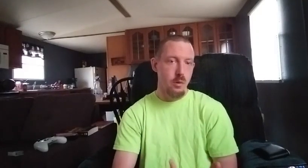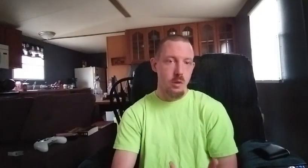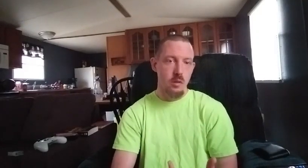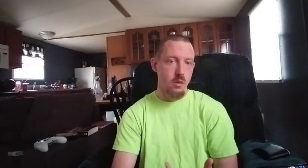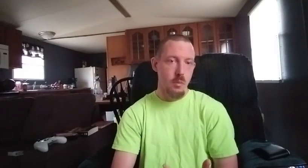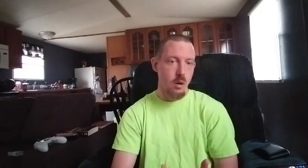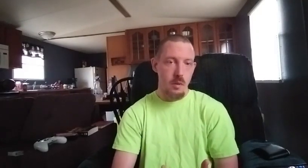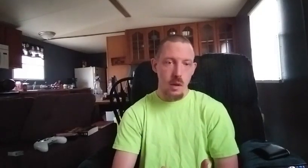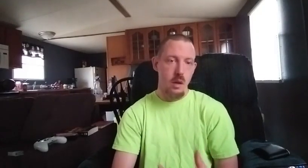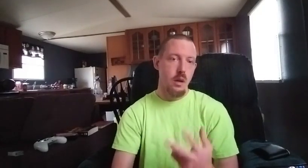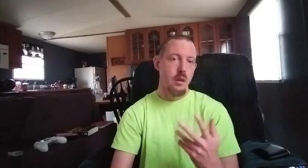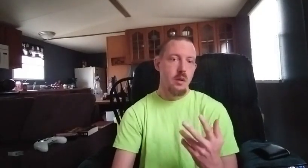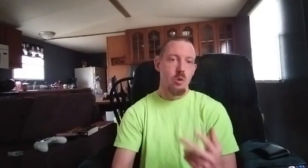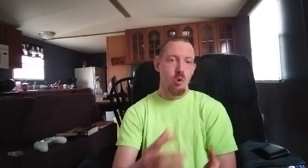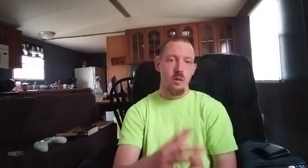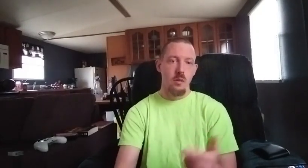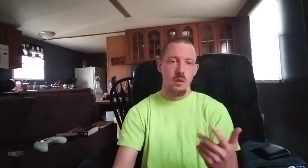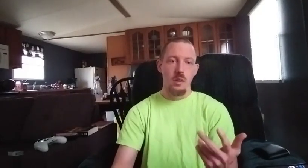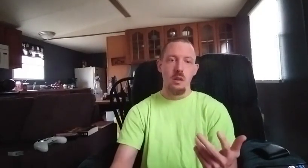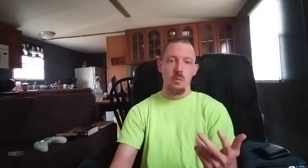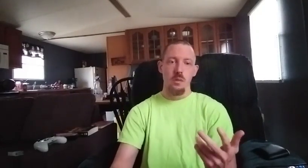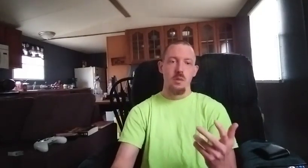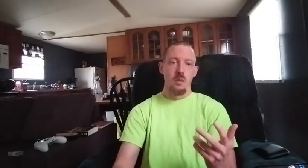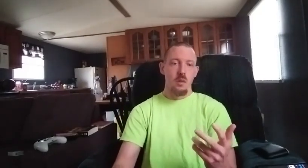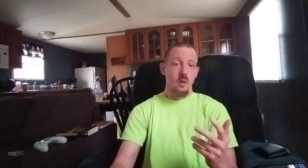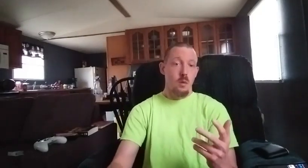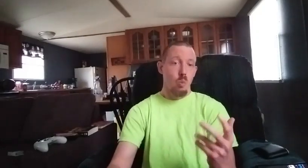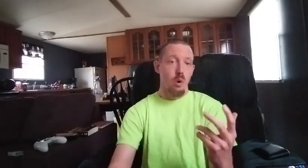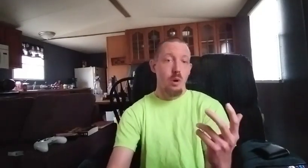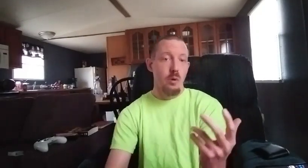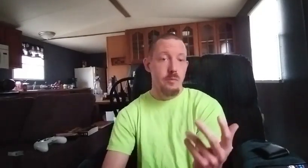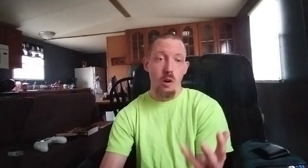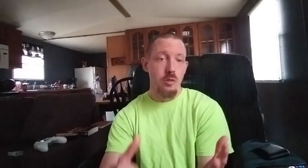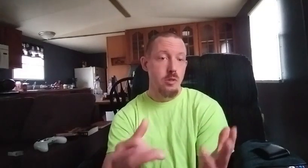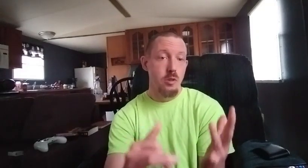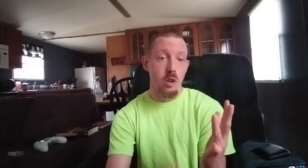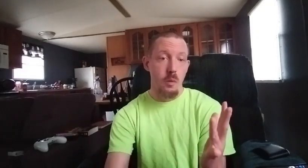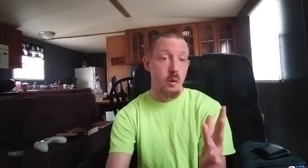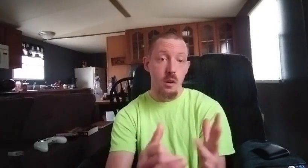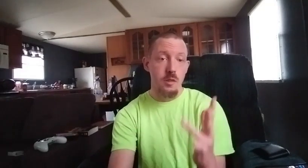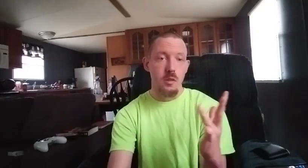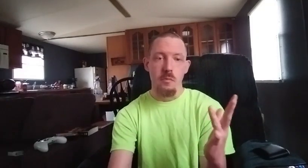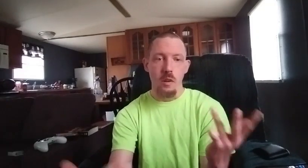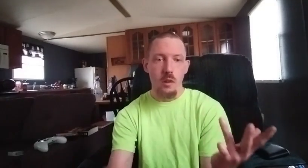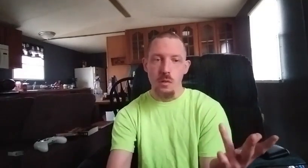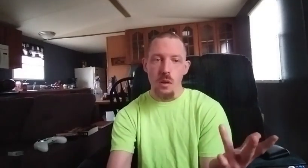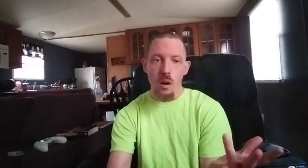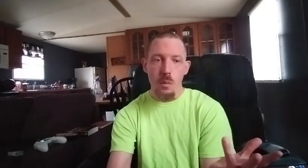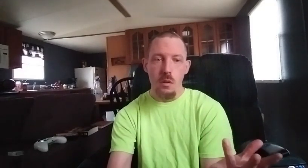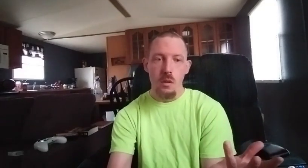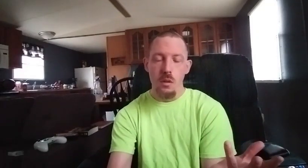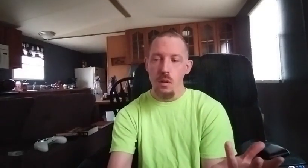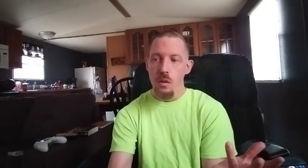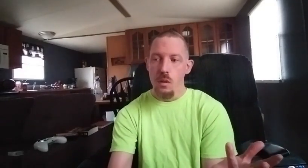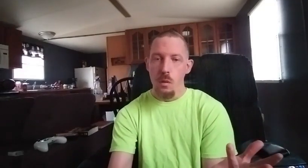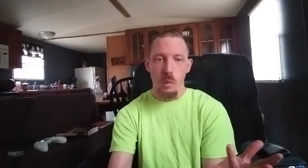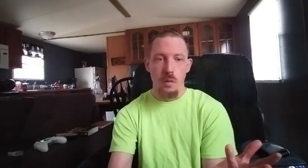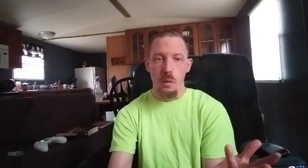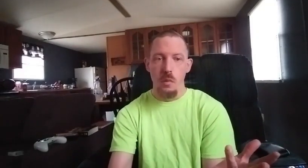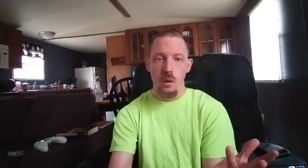the wing of your mom and dad whoever you're staying with well first you gotta progress and find a job make that money